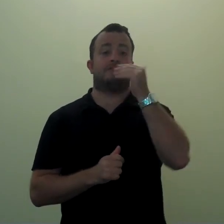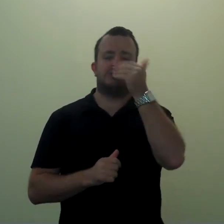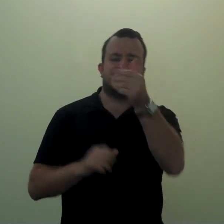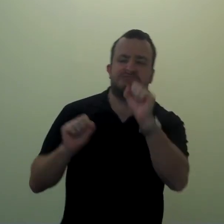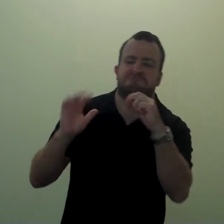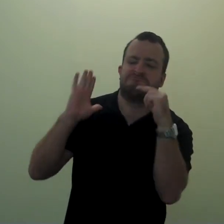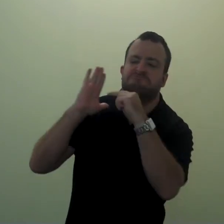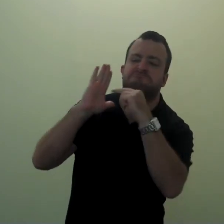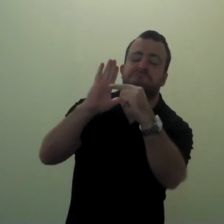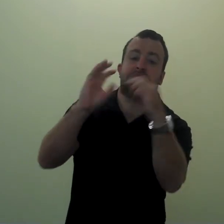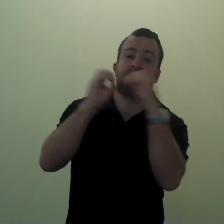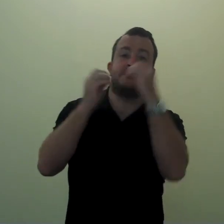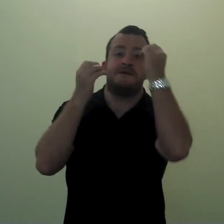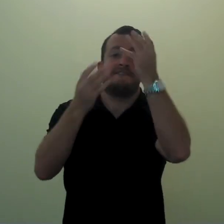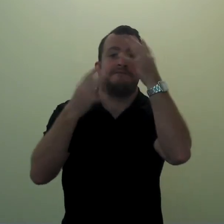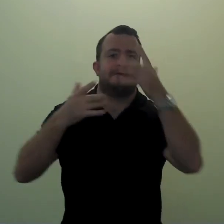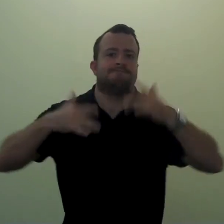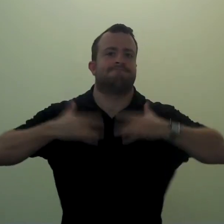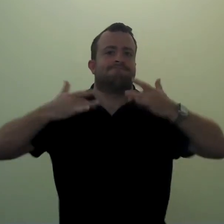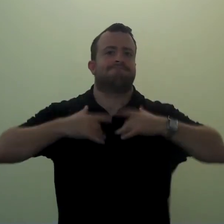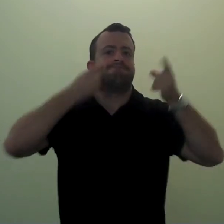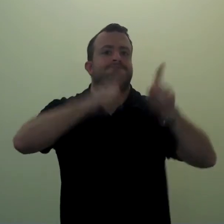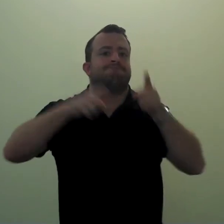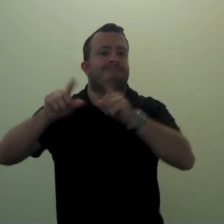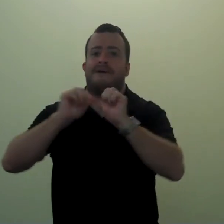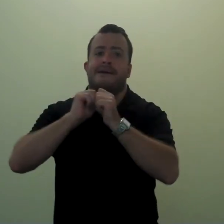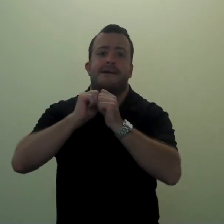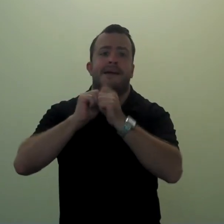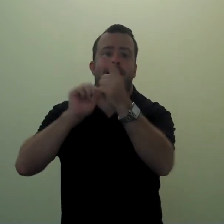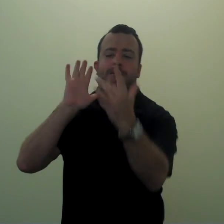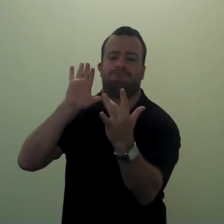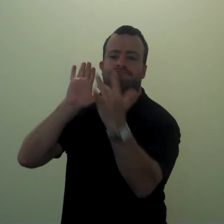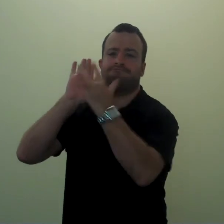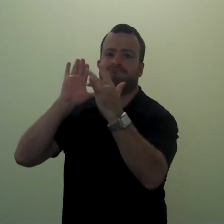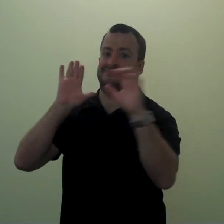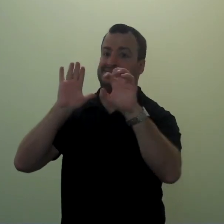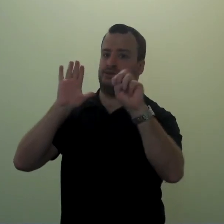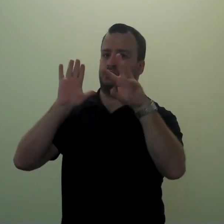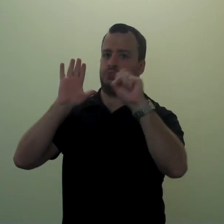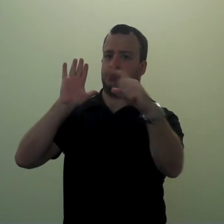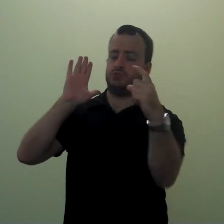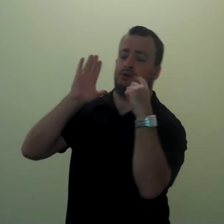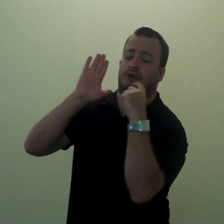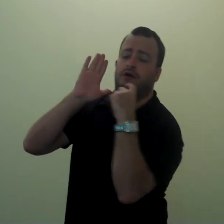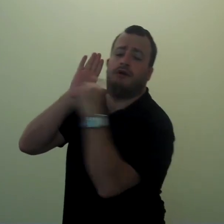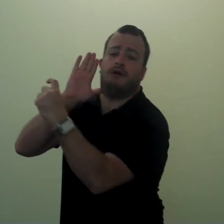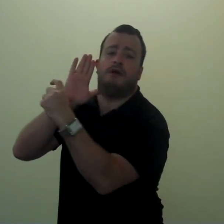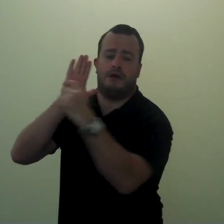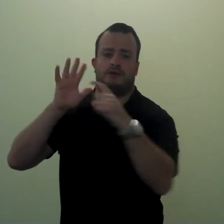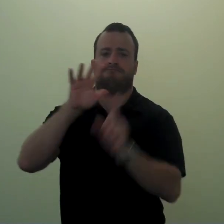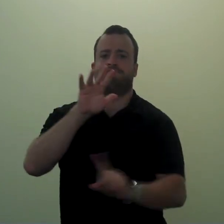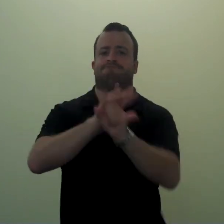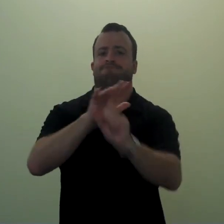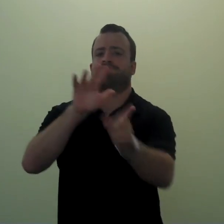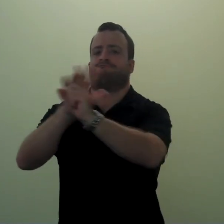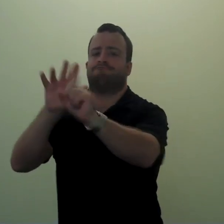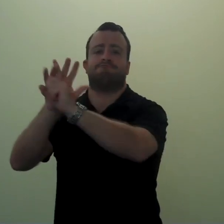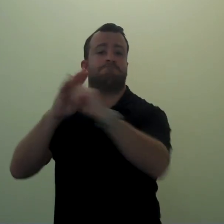You can find out information about all of these events by clicking on the links in your E-News email under